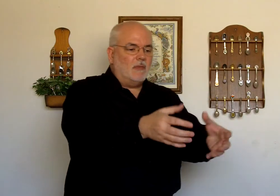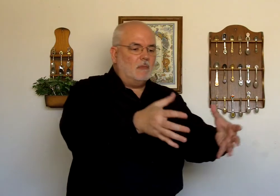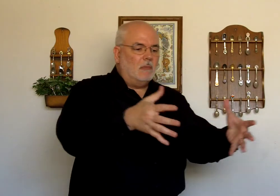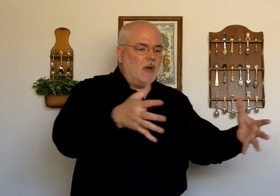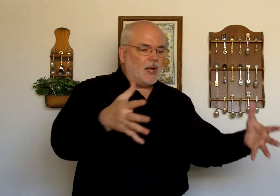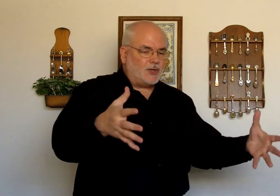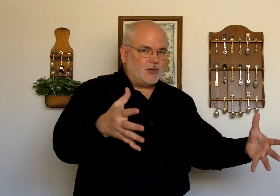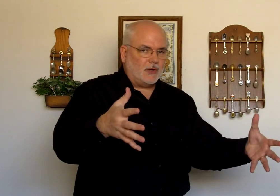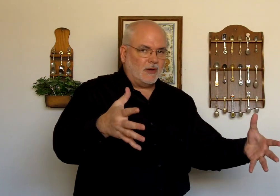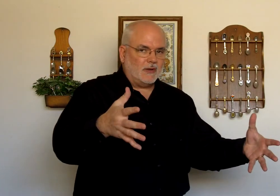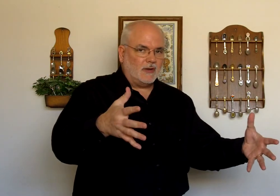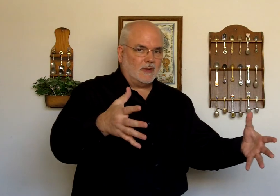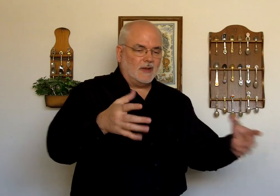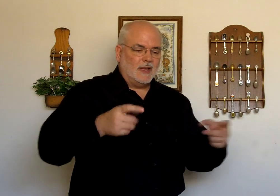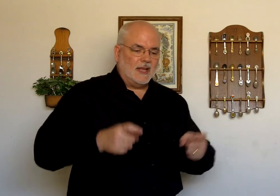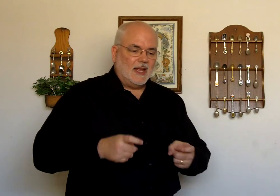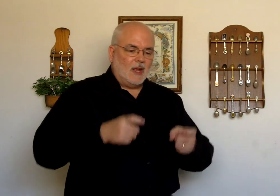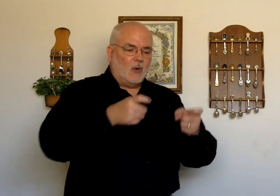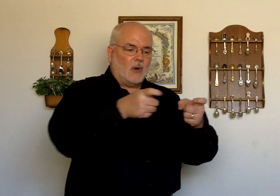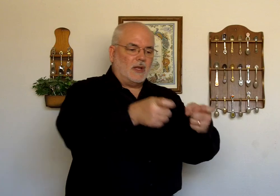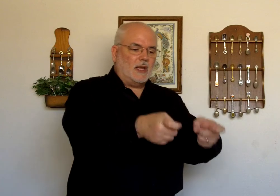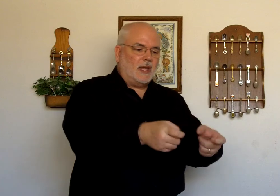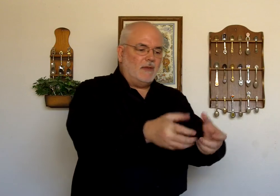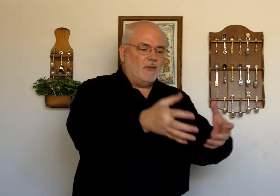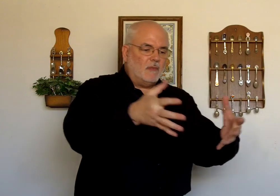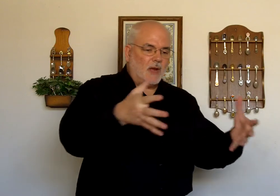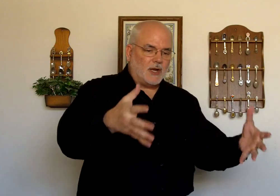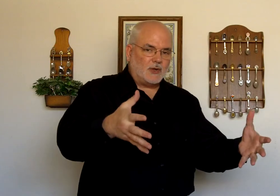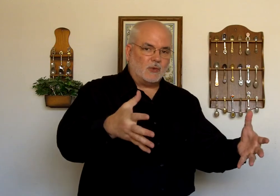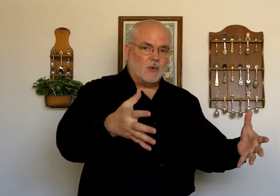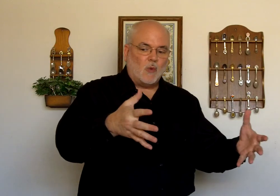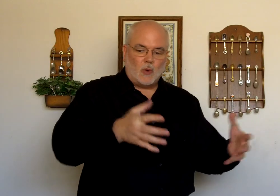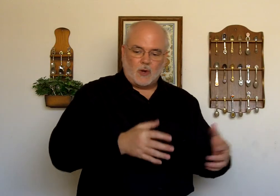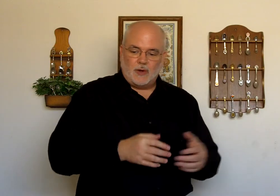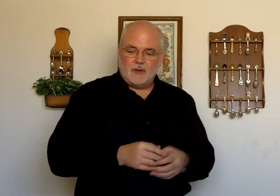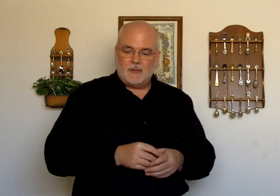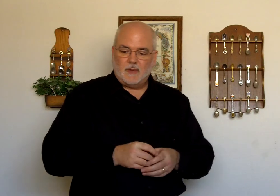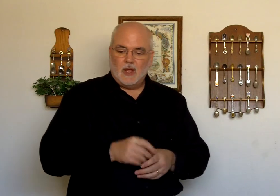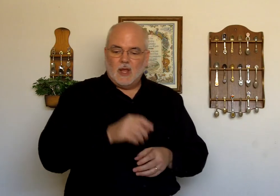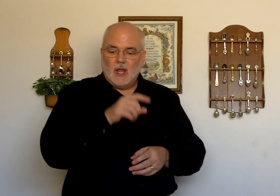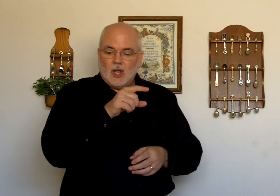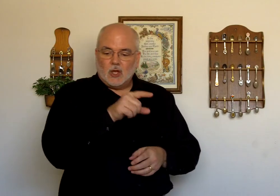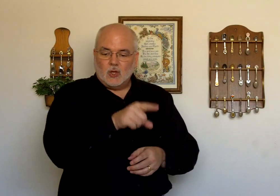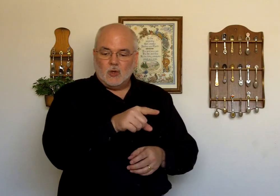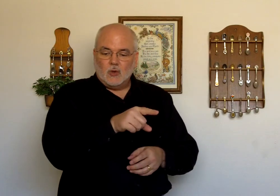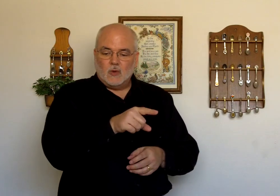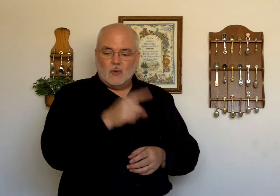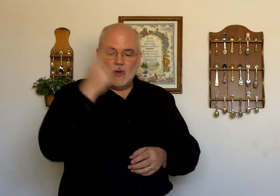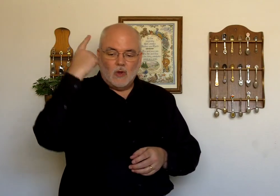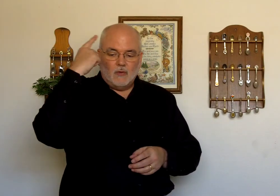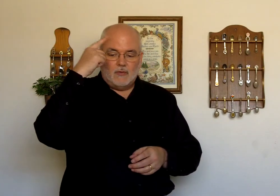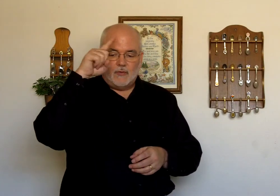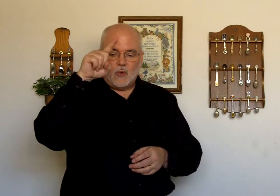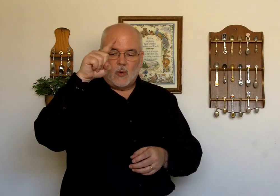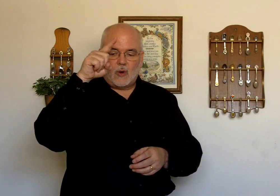much. Or give much. Reward. You. For.